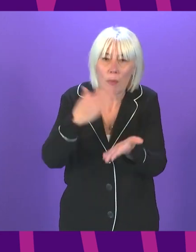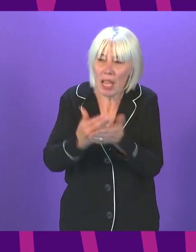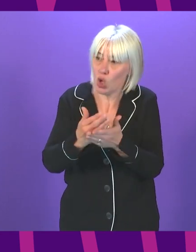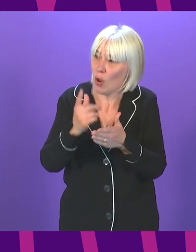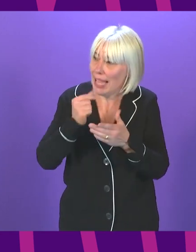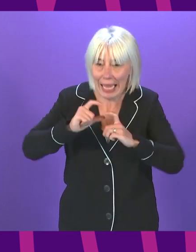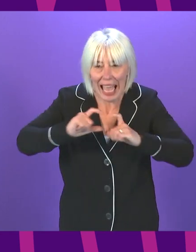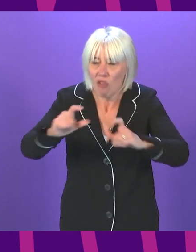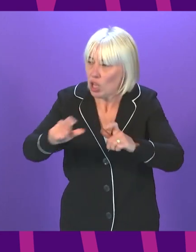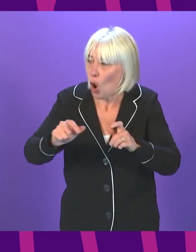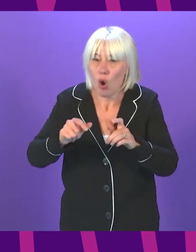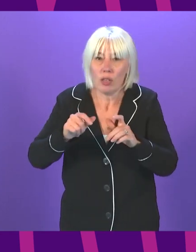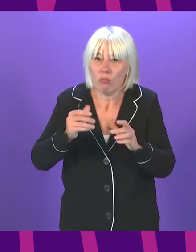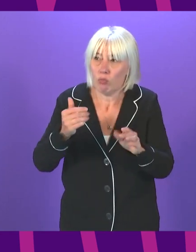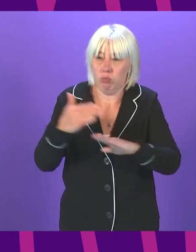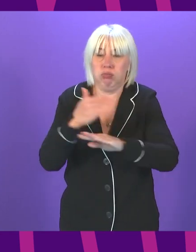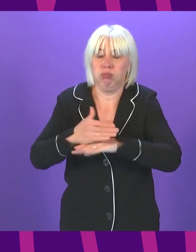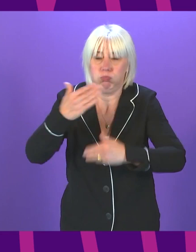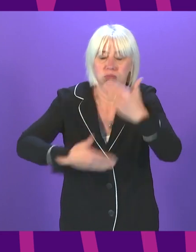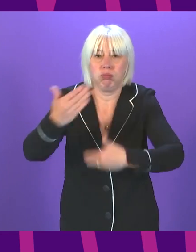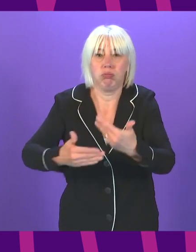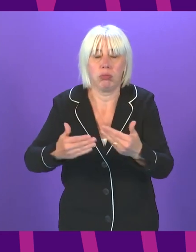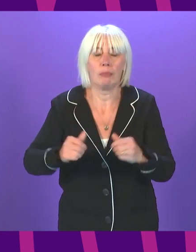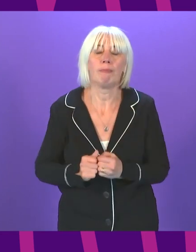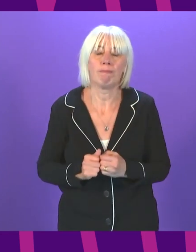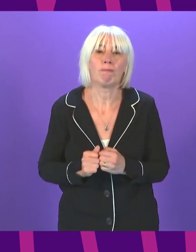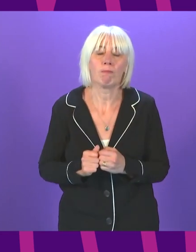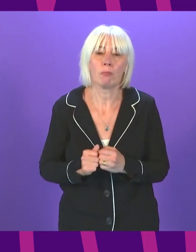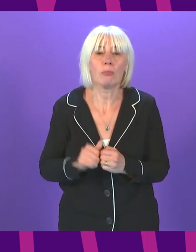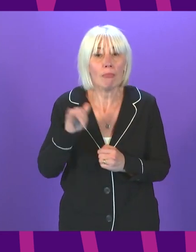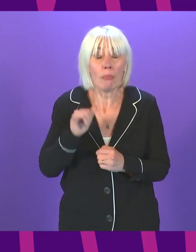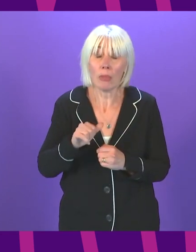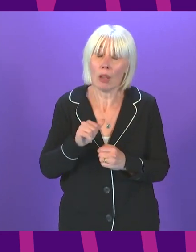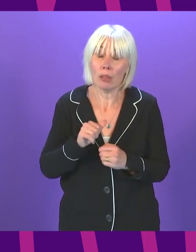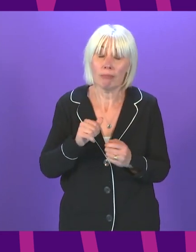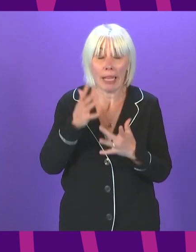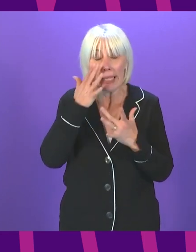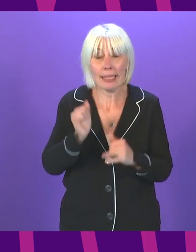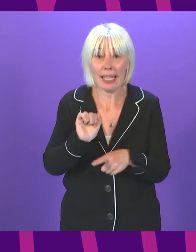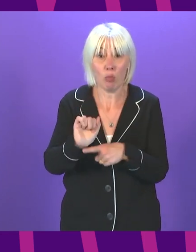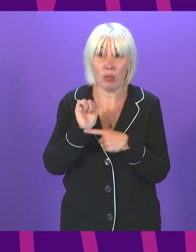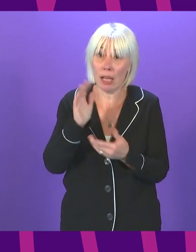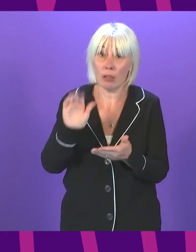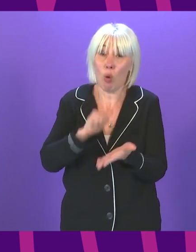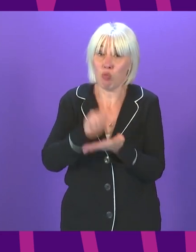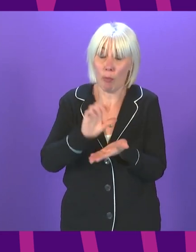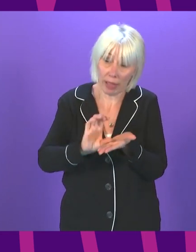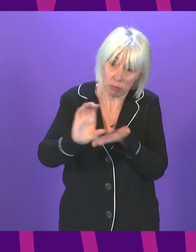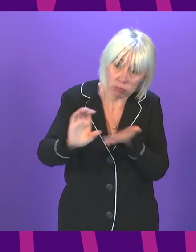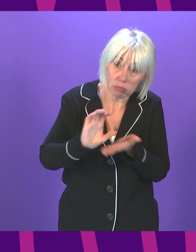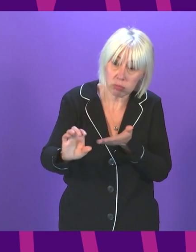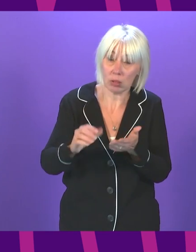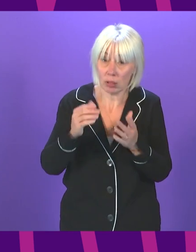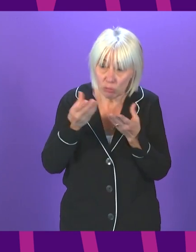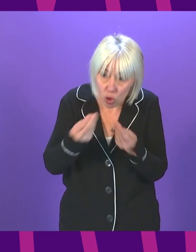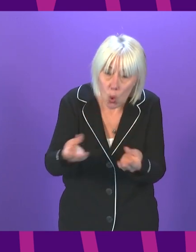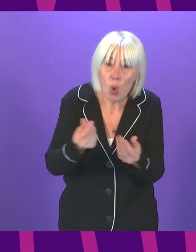COVID-19? First Minister. Test and Protect is properly resourced. We continue to keep its resourcing under review, and